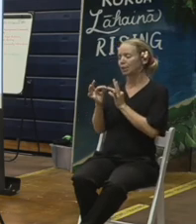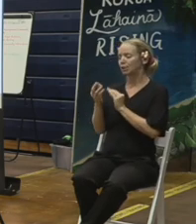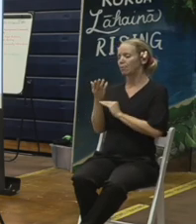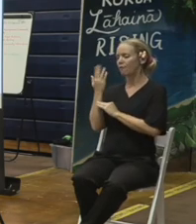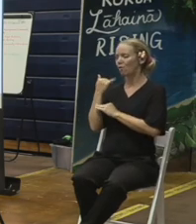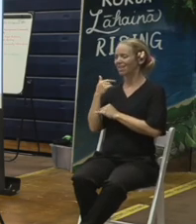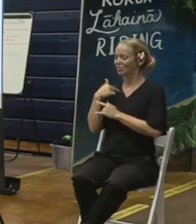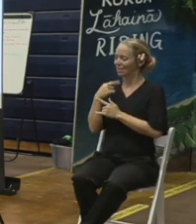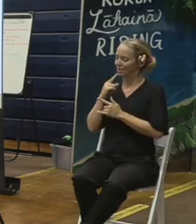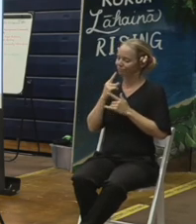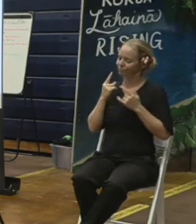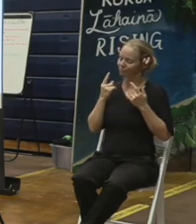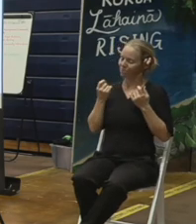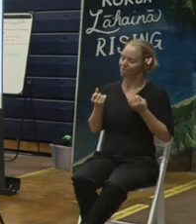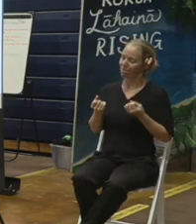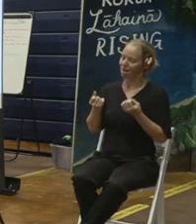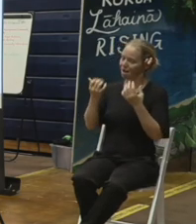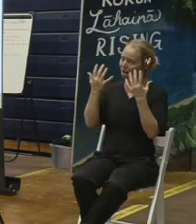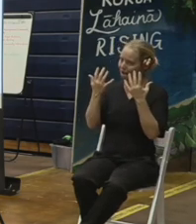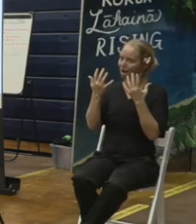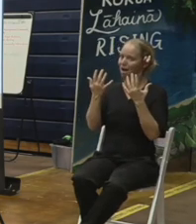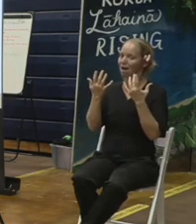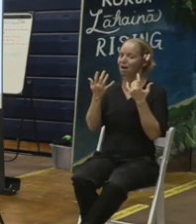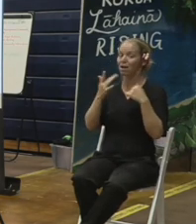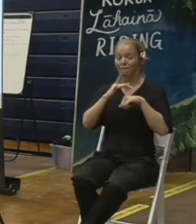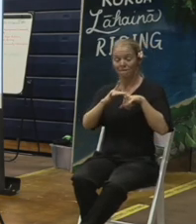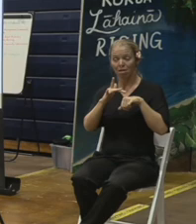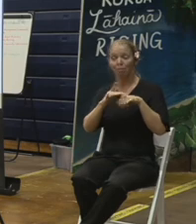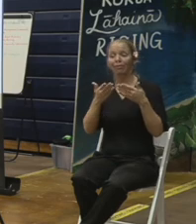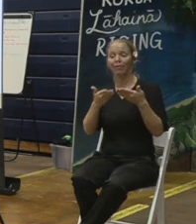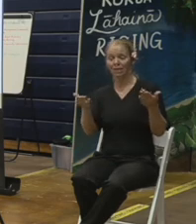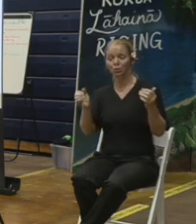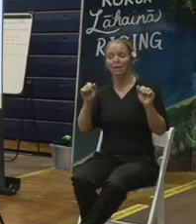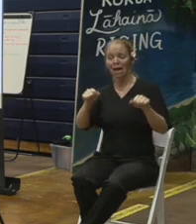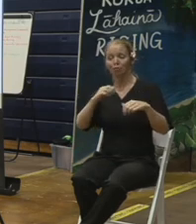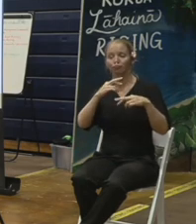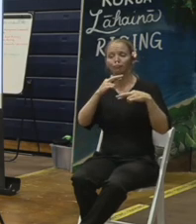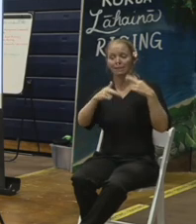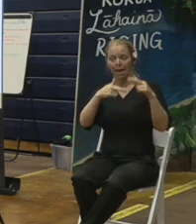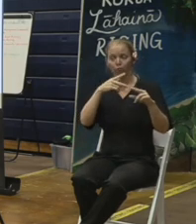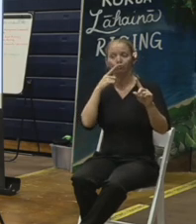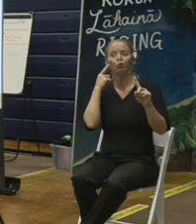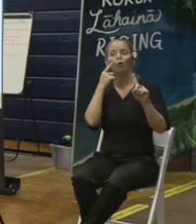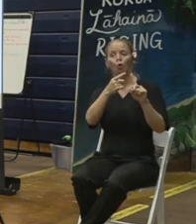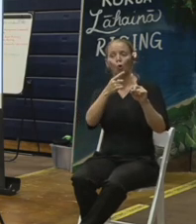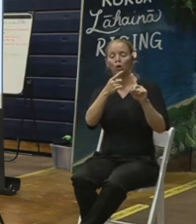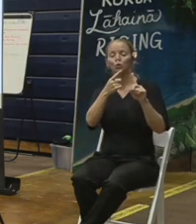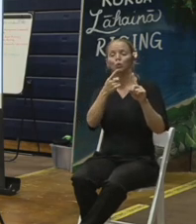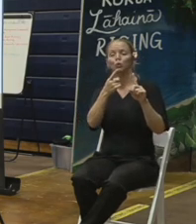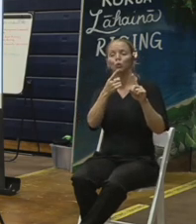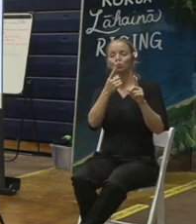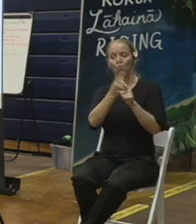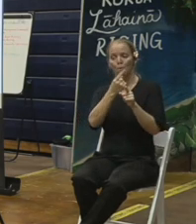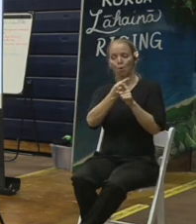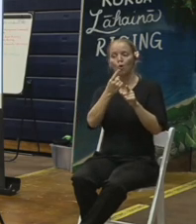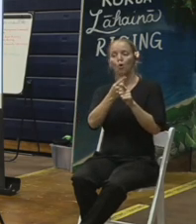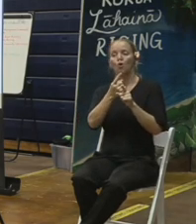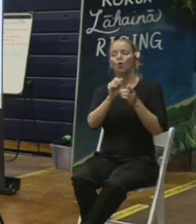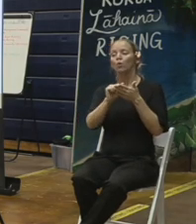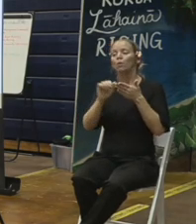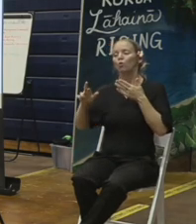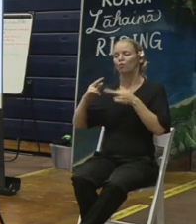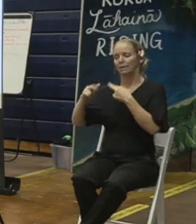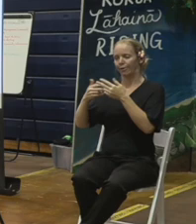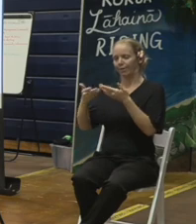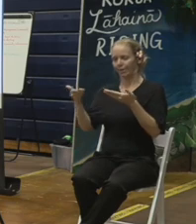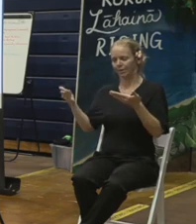significant amount of available recycled material that will be removed. The ash and the impacted